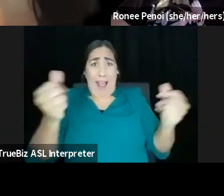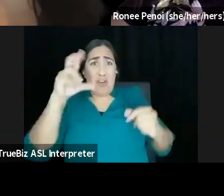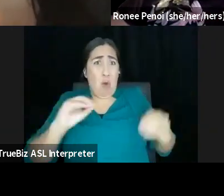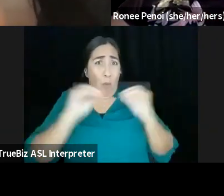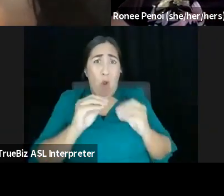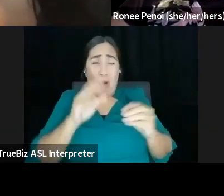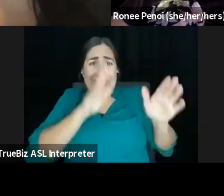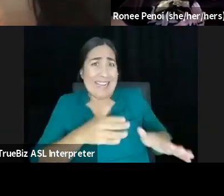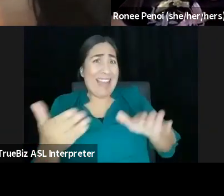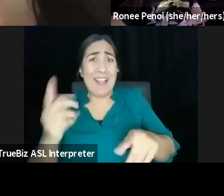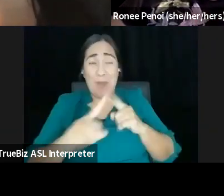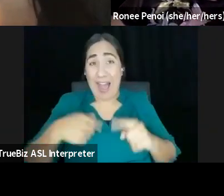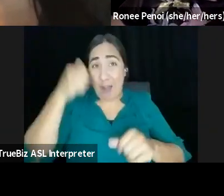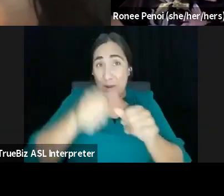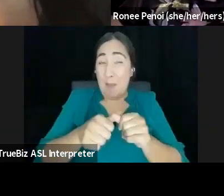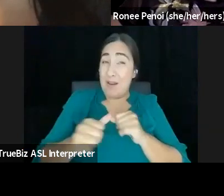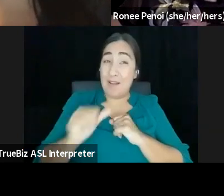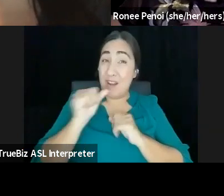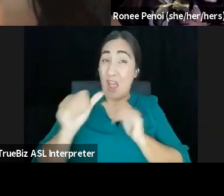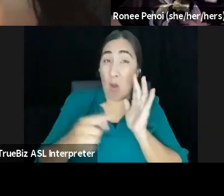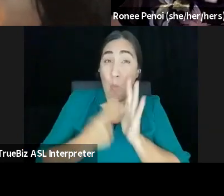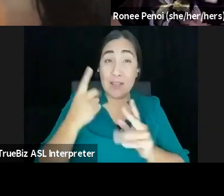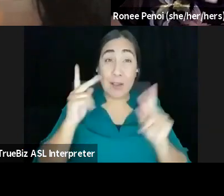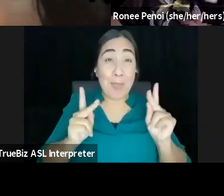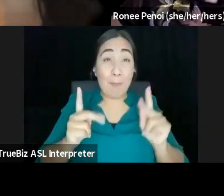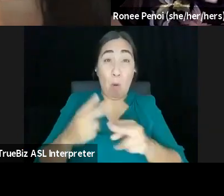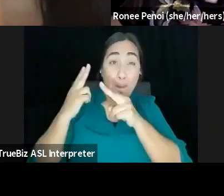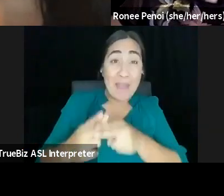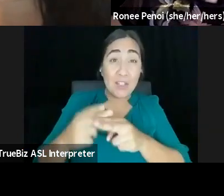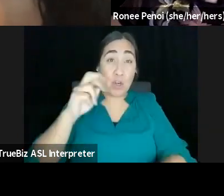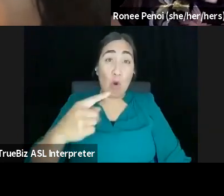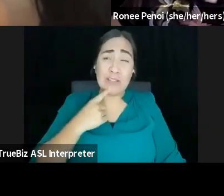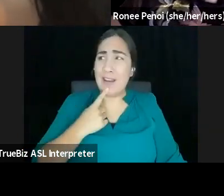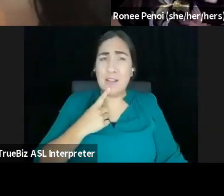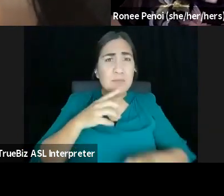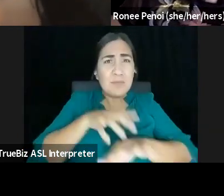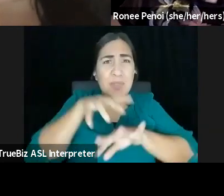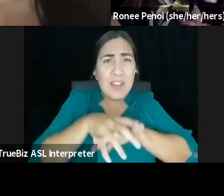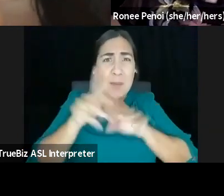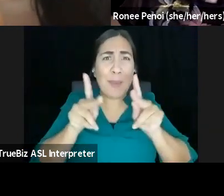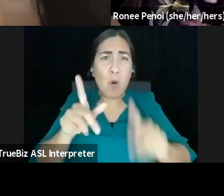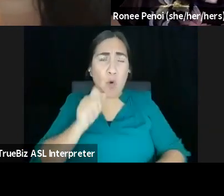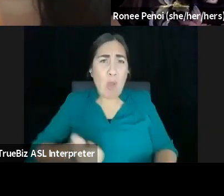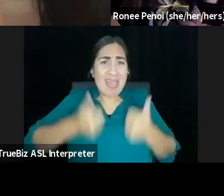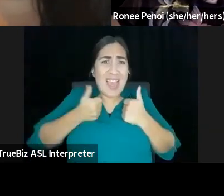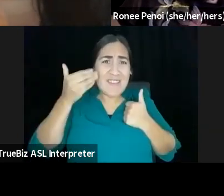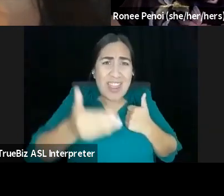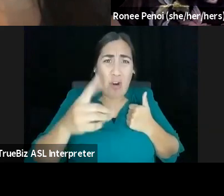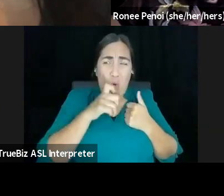anyone mentioning the indigenous people who live there, who have been taking care of the rainforest, um,